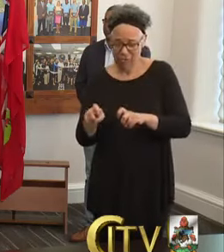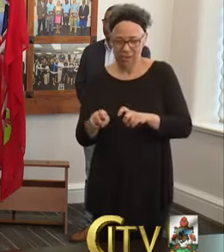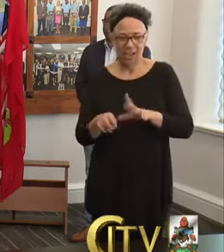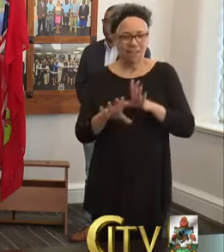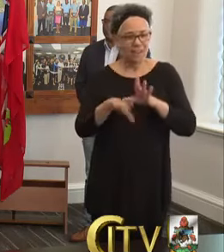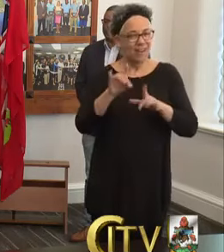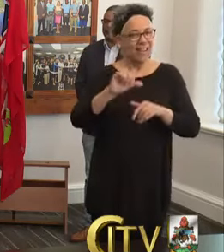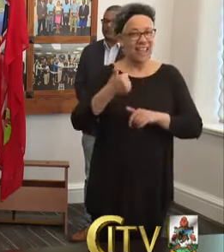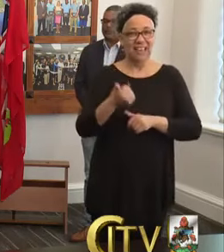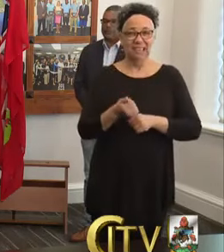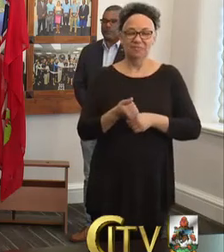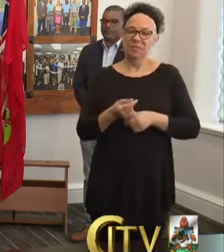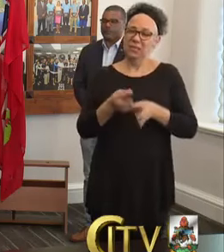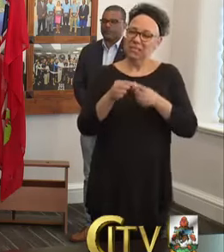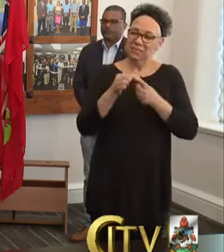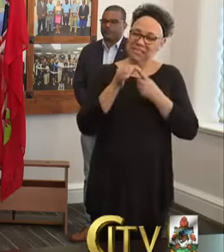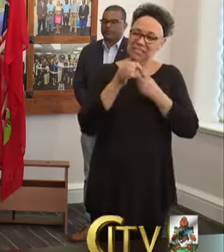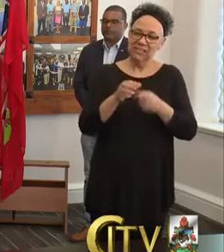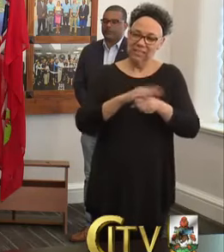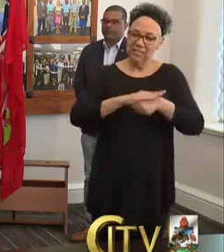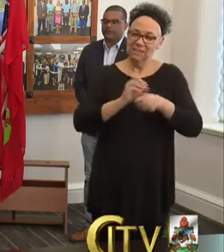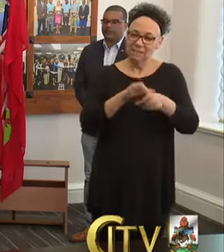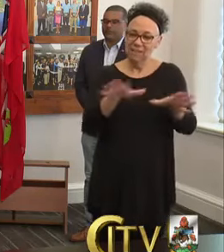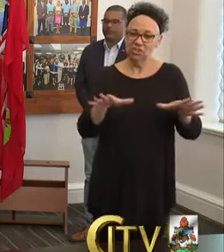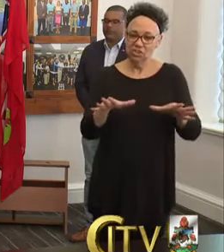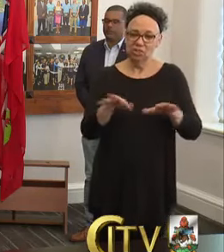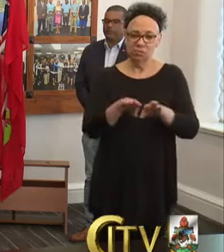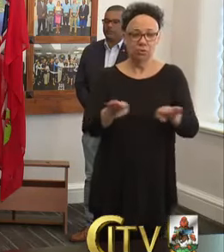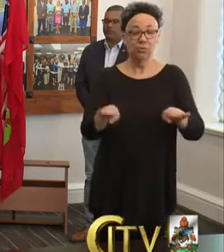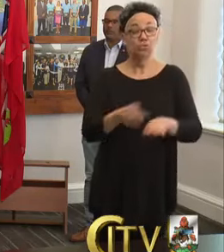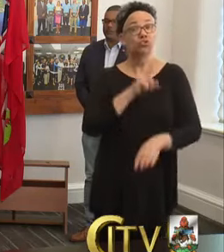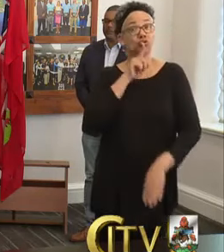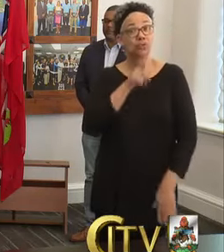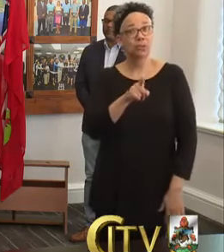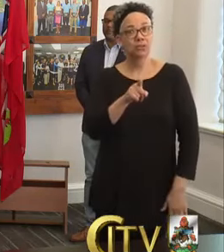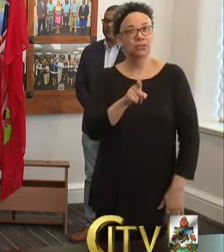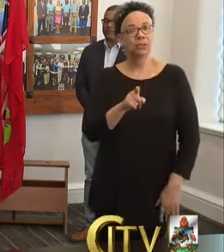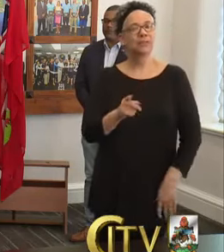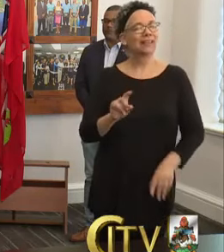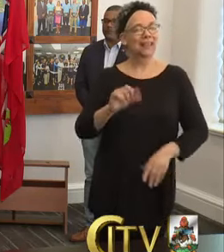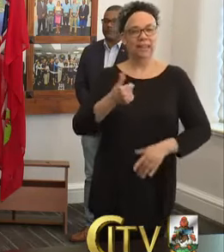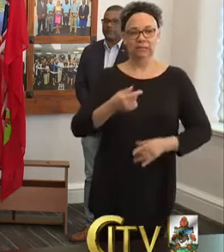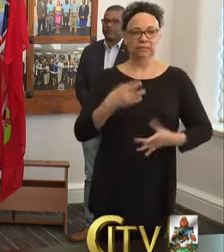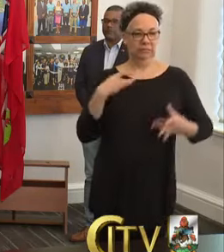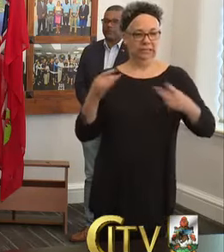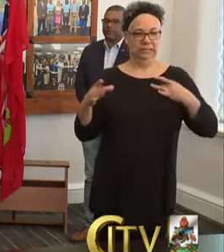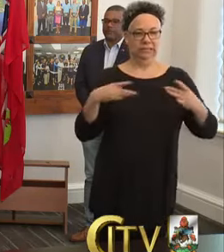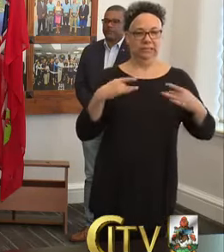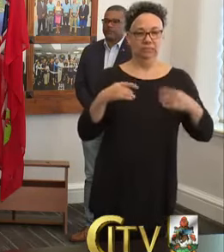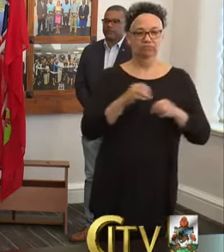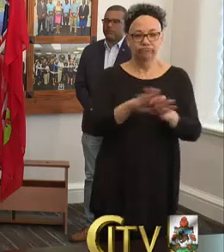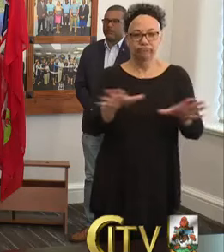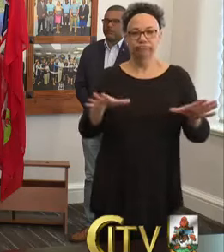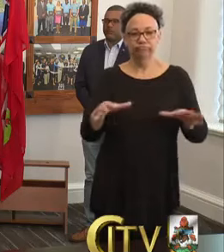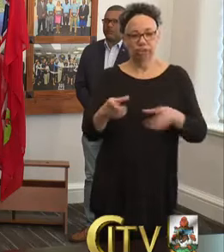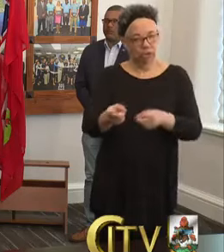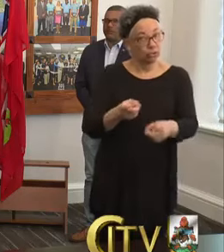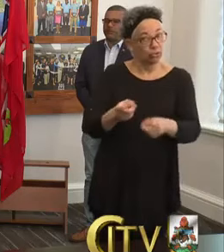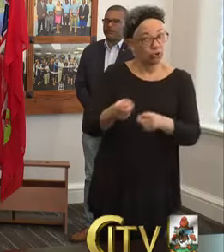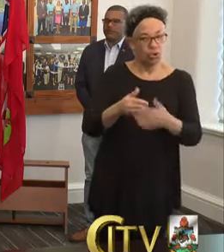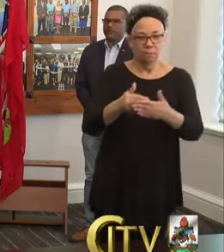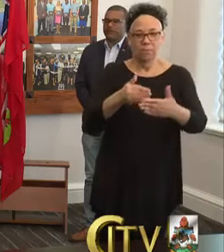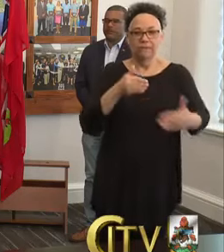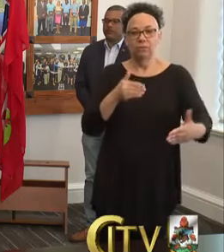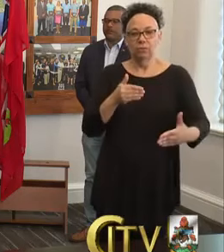infection that may exist in Bermuda to ensure that we have any particular outbreak under control before we begin to loosen any